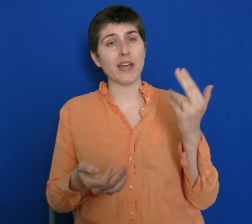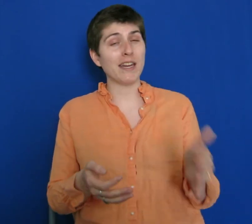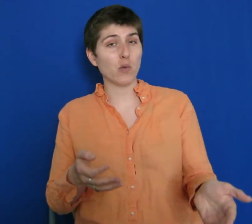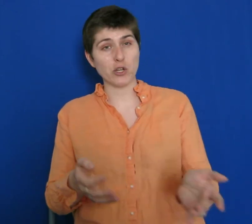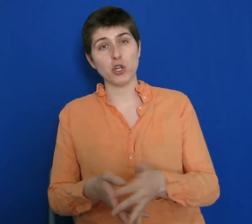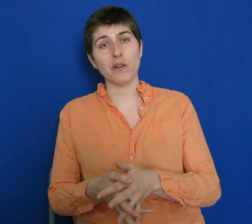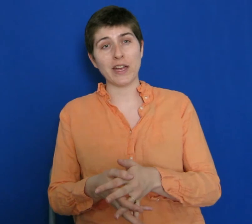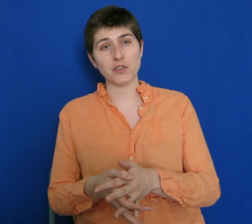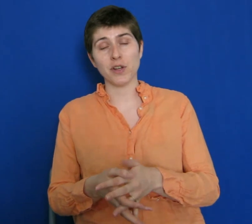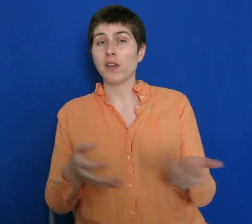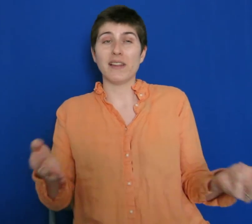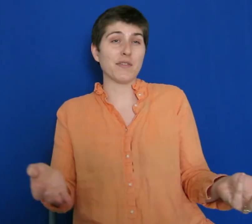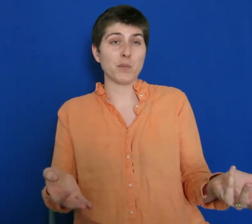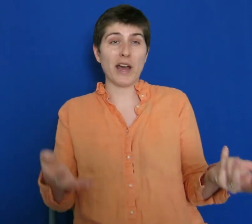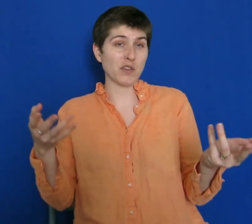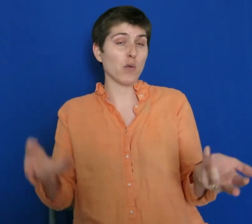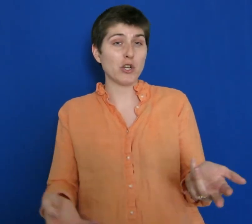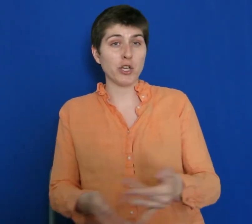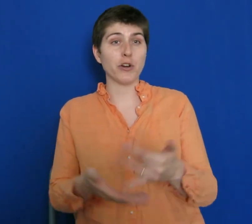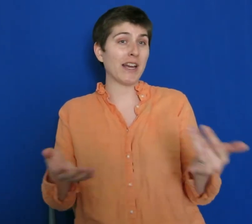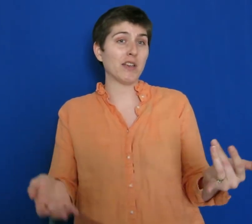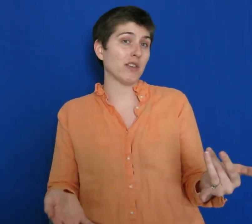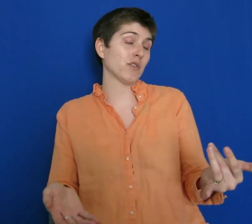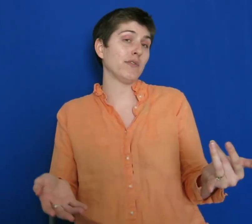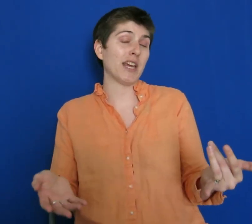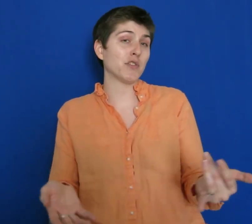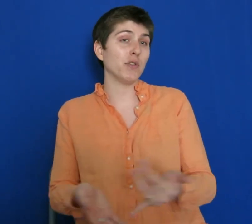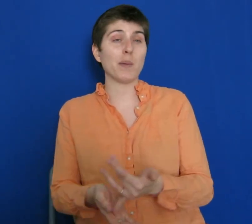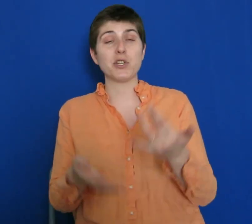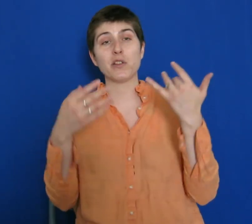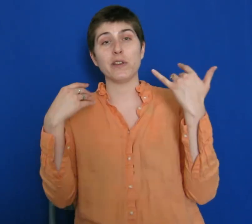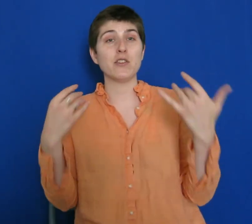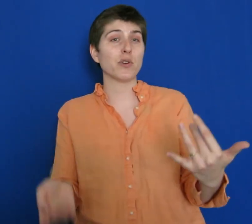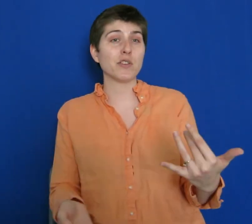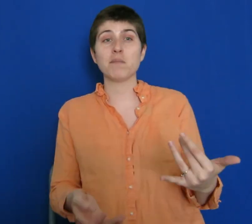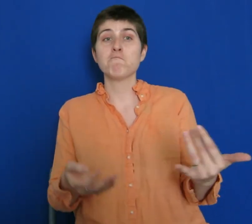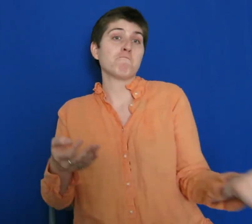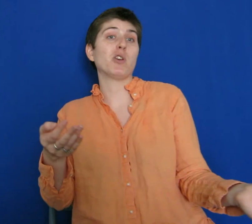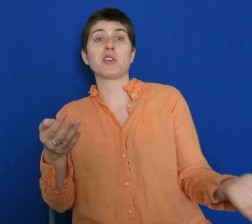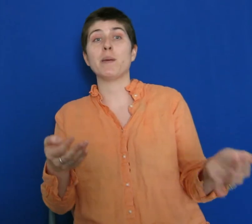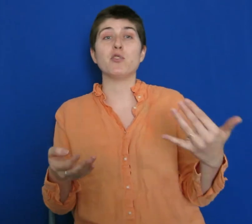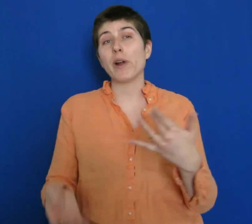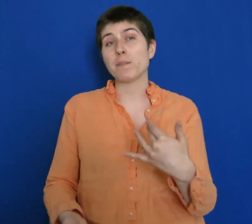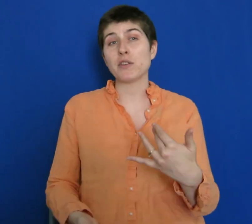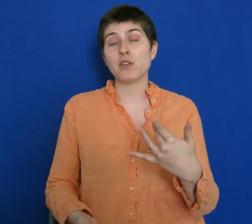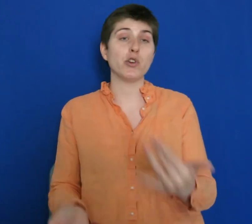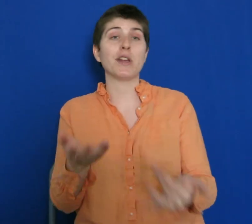get any question you have answered. Like, if someone asks a question or leaves an answer you found particularly interesting, you can send them a direct message, or you can